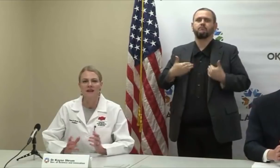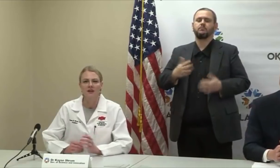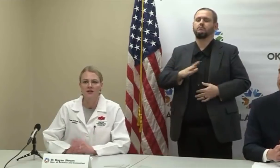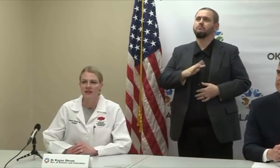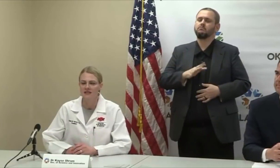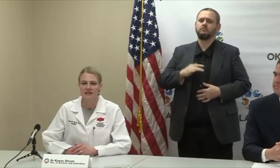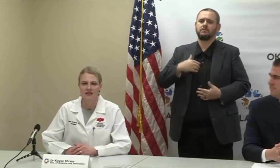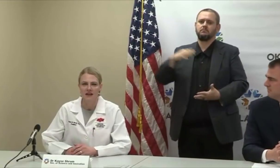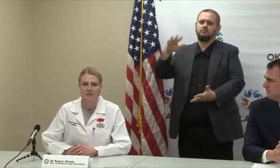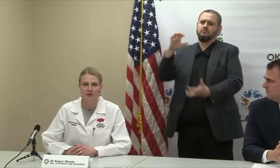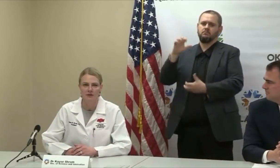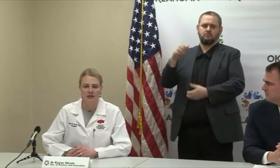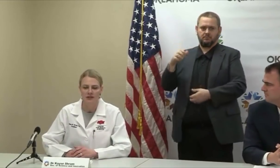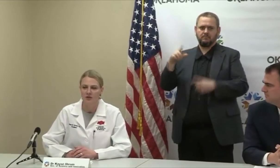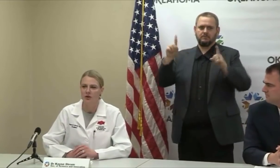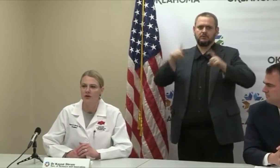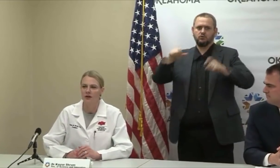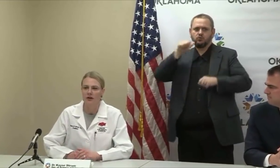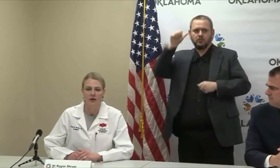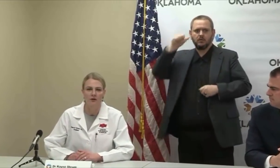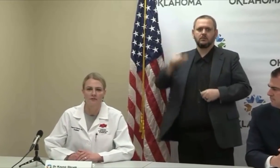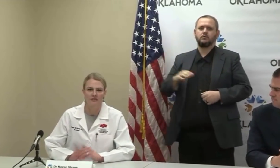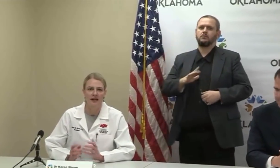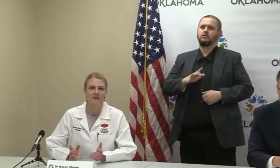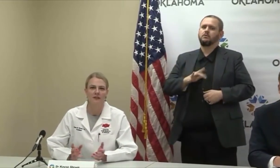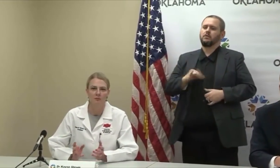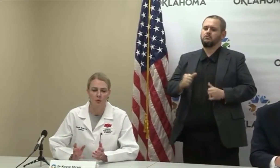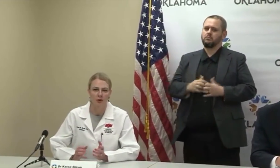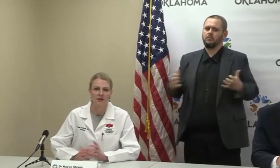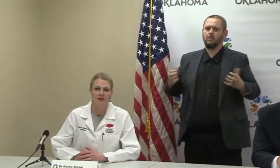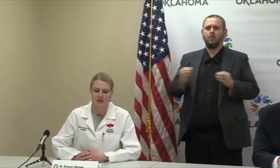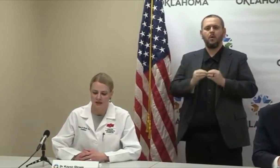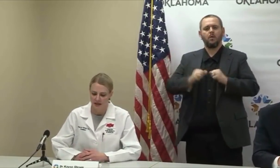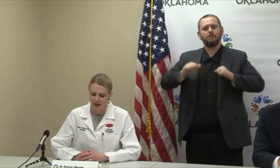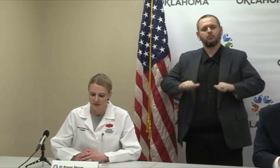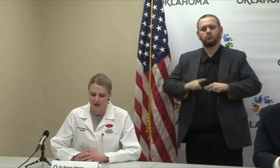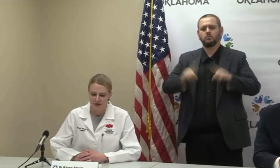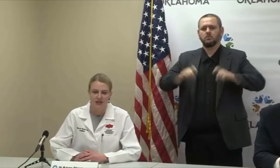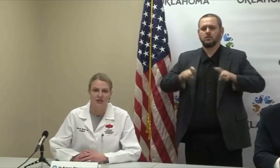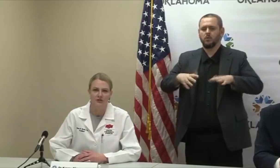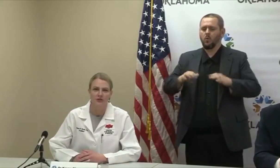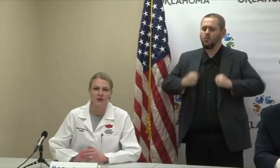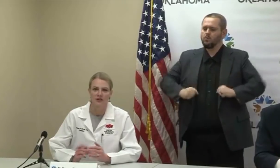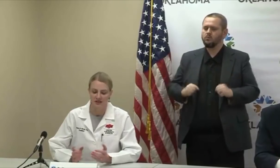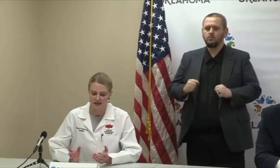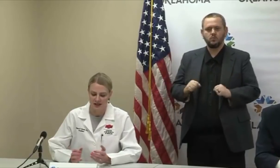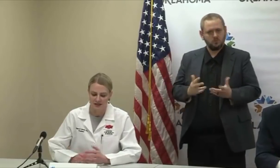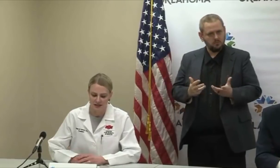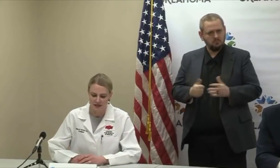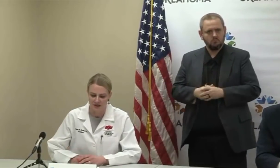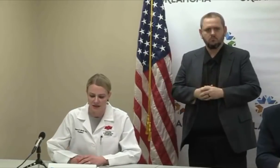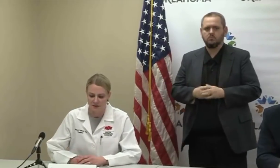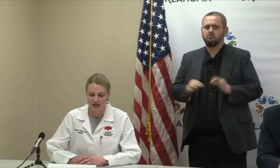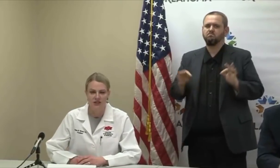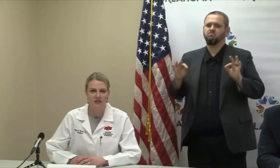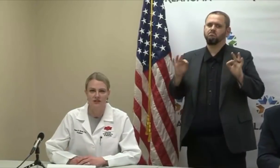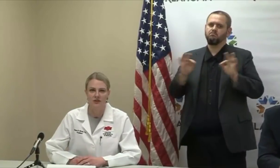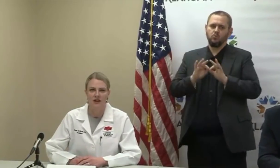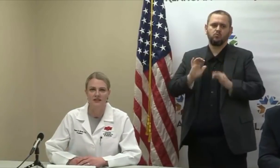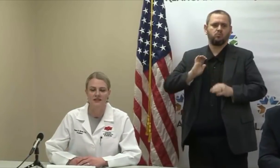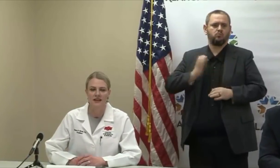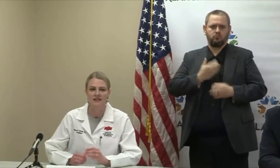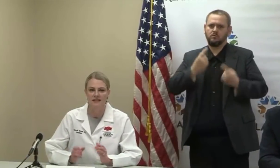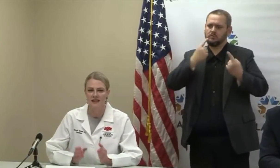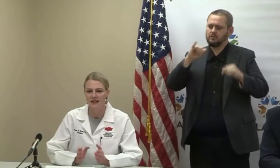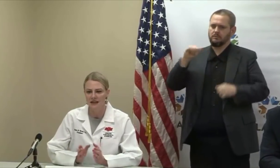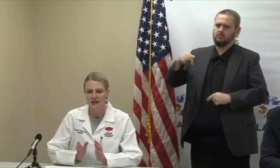Expanding our testing capabilities are vitally important and foundational to our success in managing this